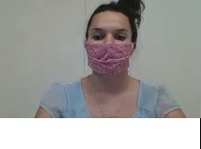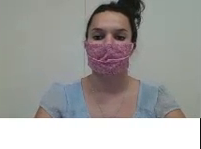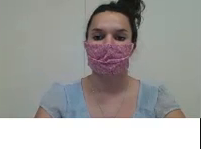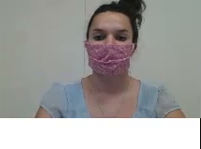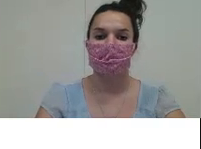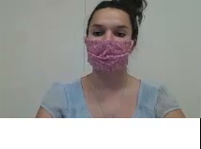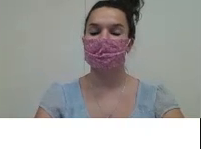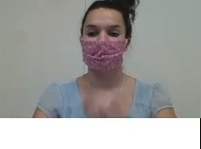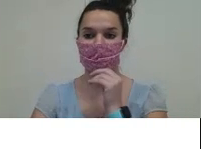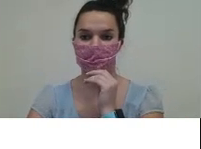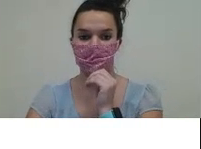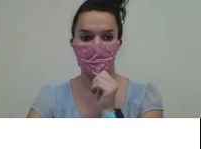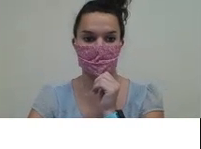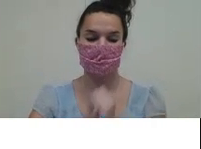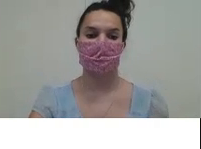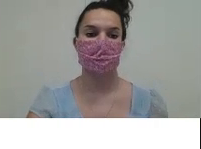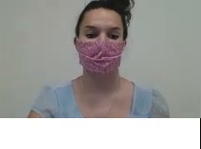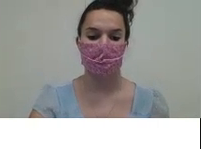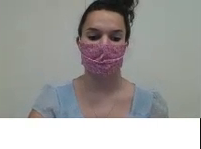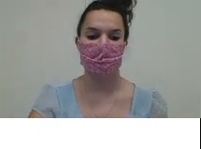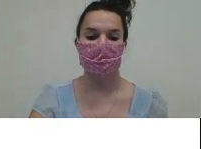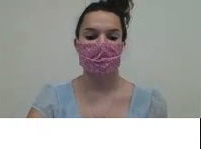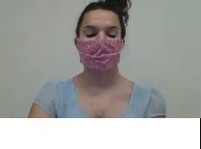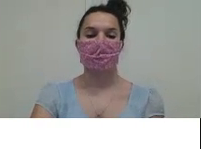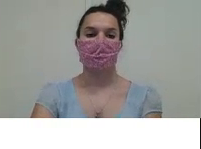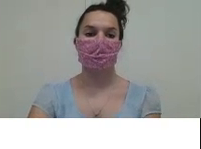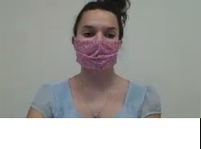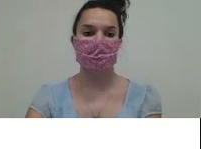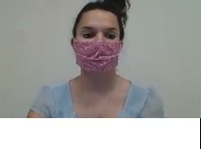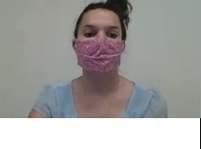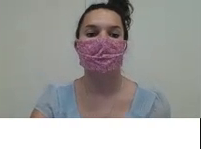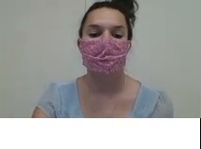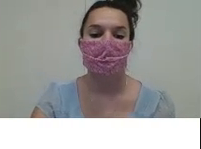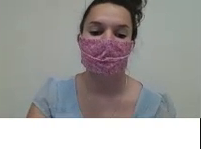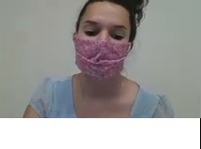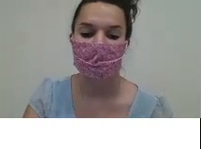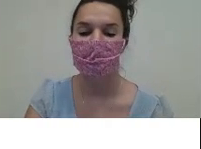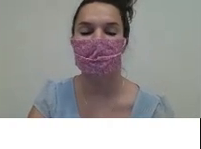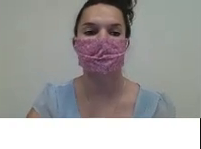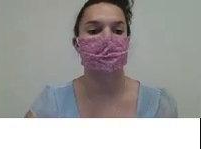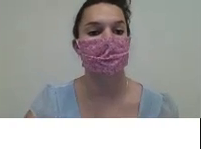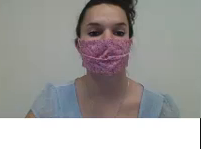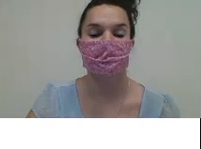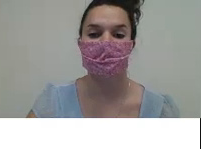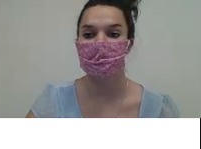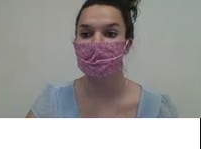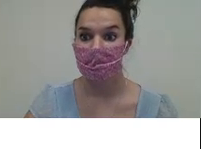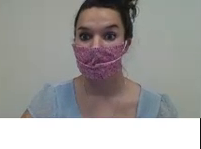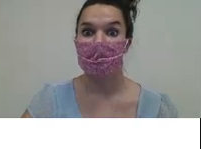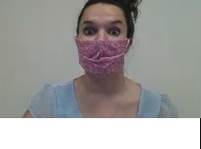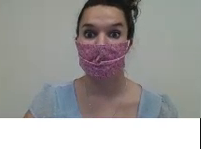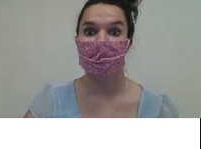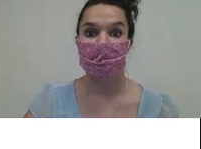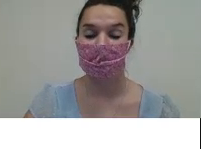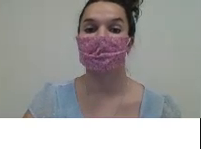Here we go. Make your five frame look like mine. This is how we're going to go. Ready? One little bear wondering what to do.